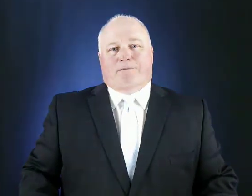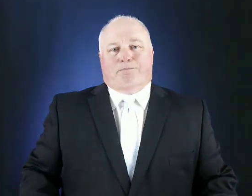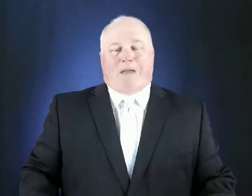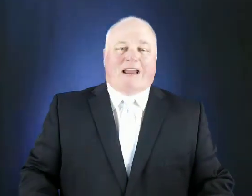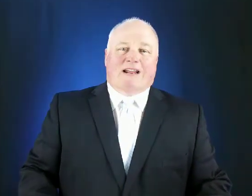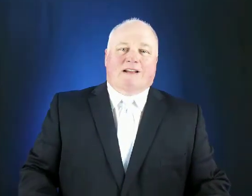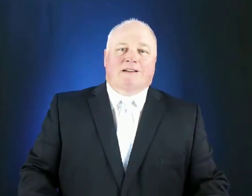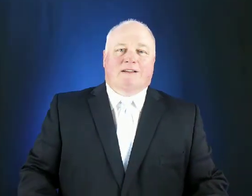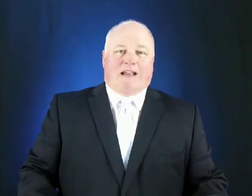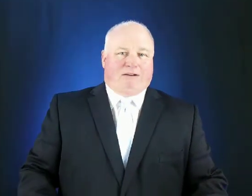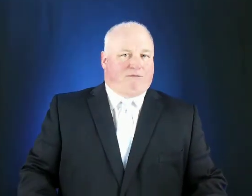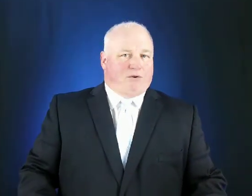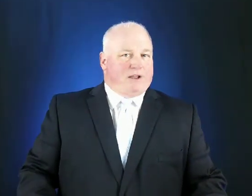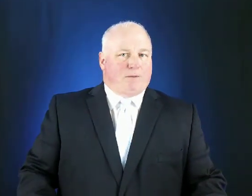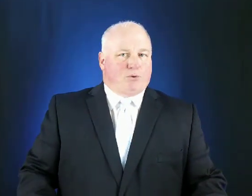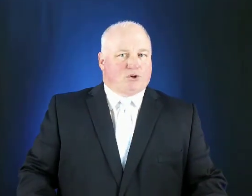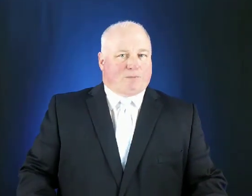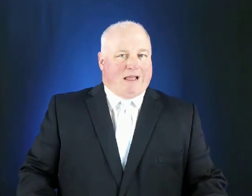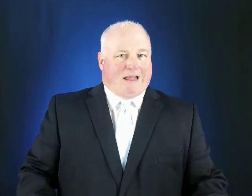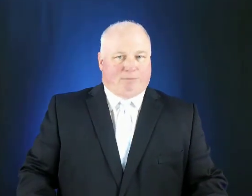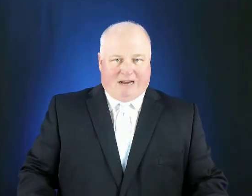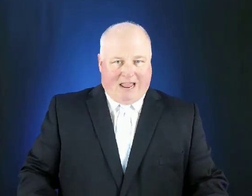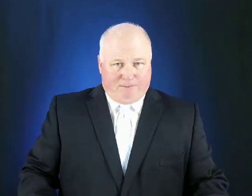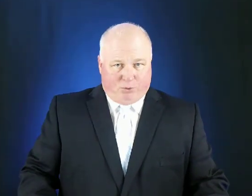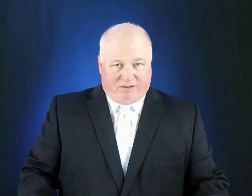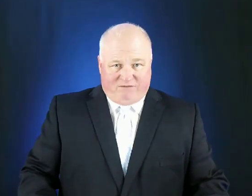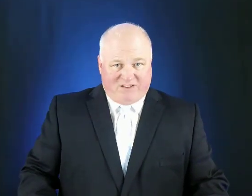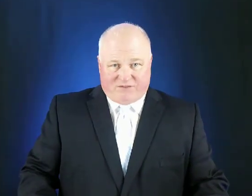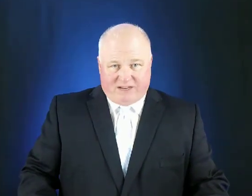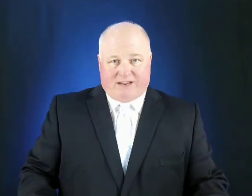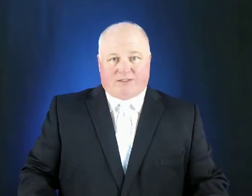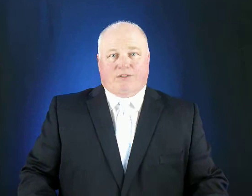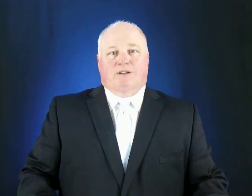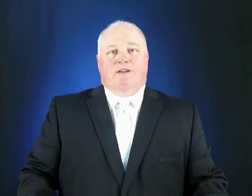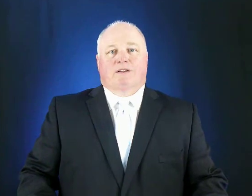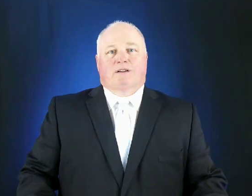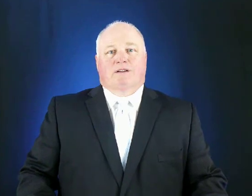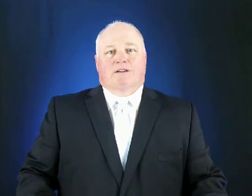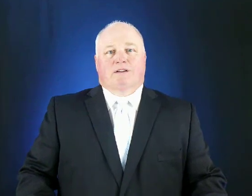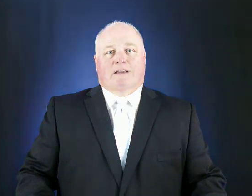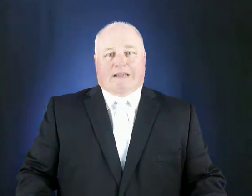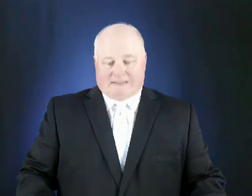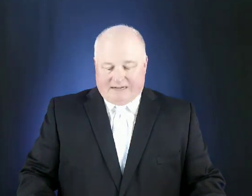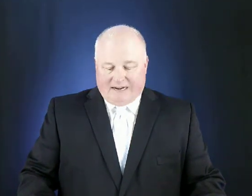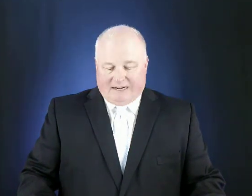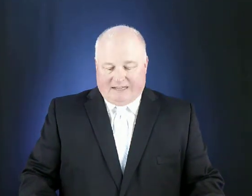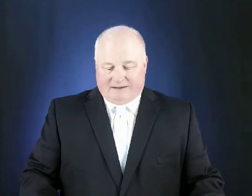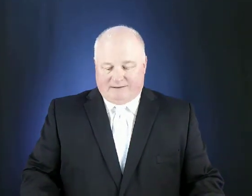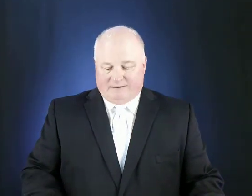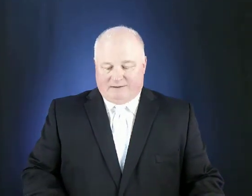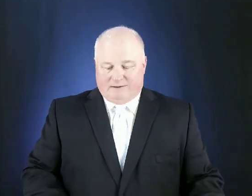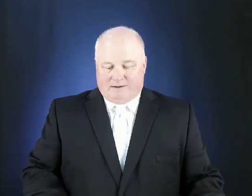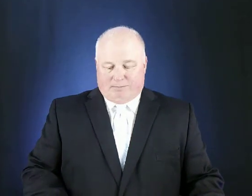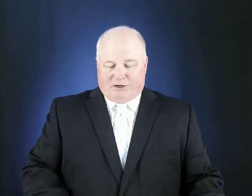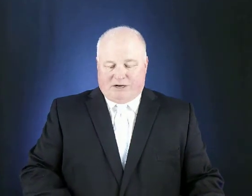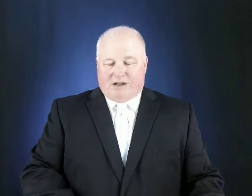panic and fury up your spine but april the 15th is a deadline but you know